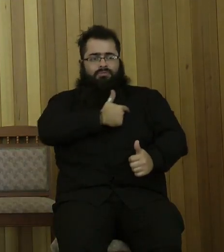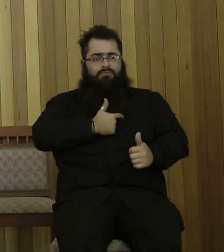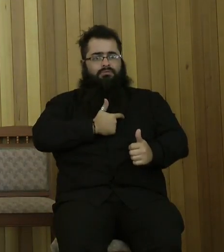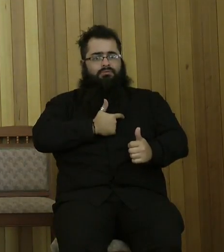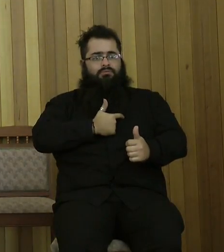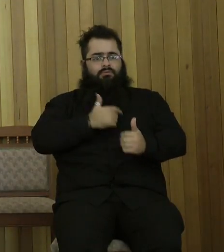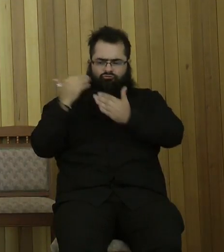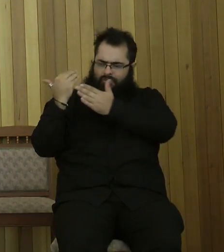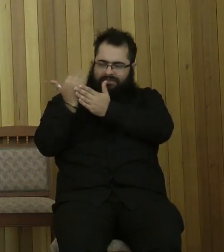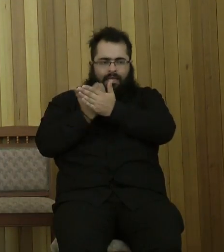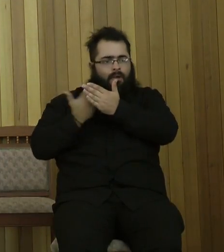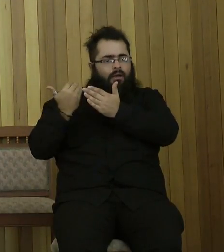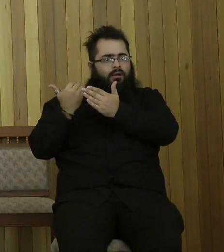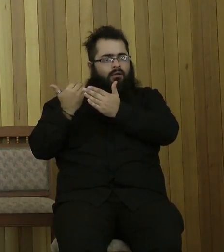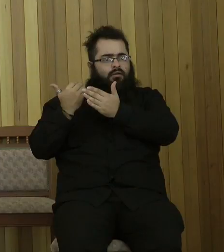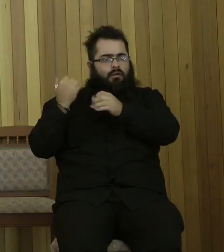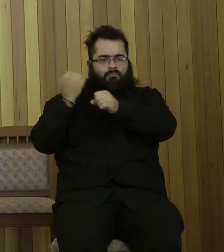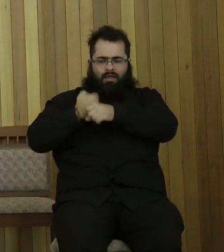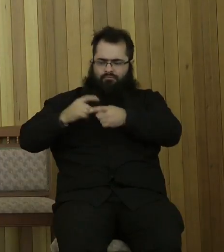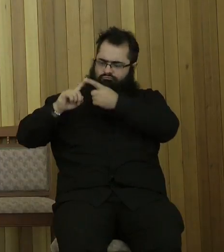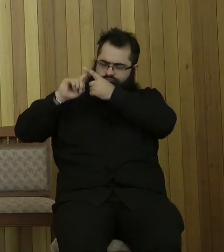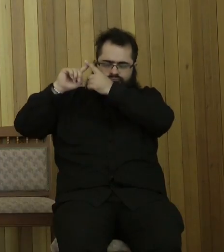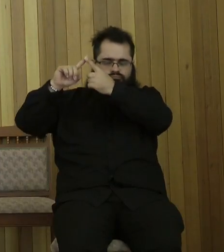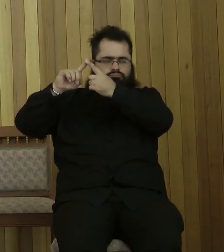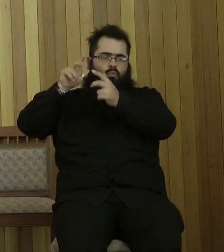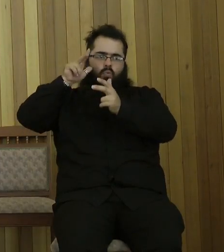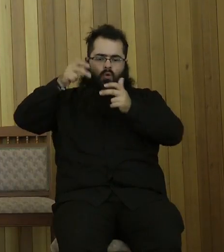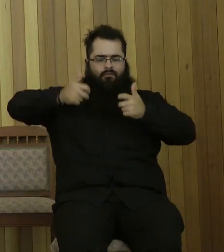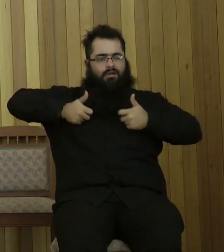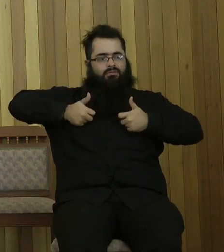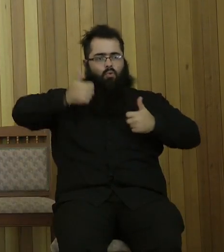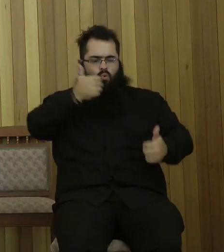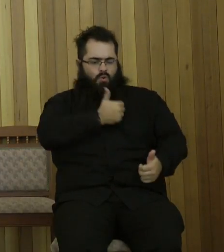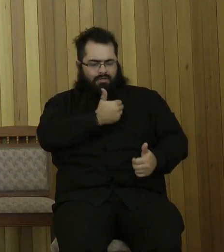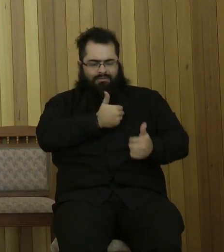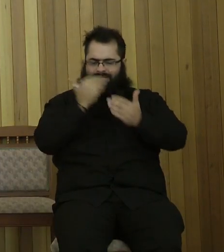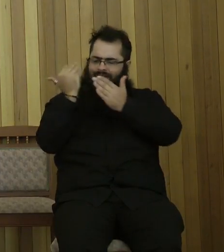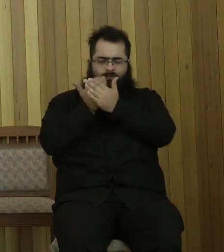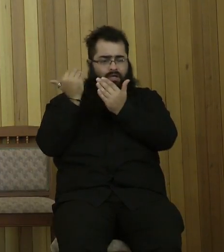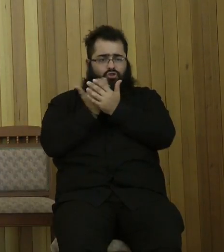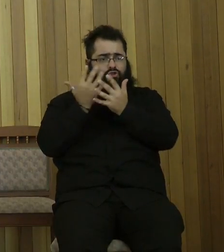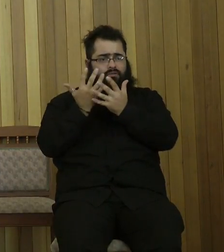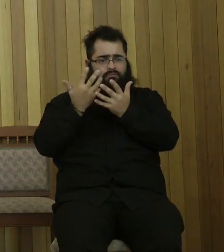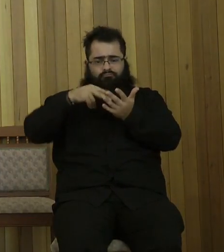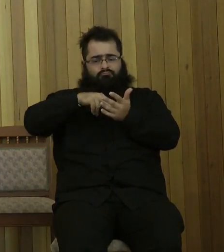a God of forgiveness, a God of goodness, a God of salvation for His people and of vengeance